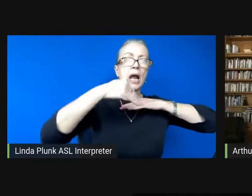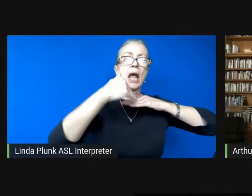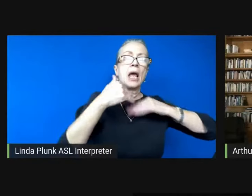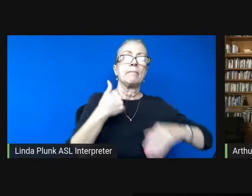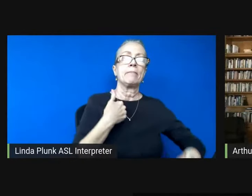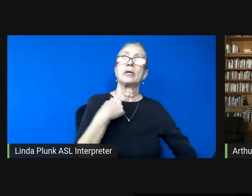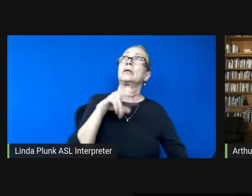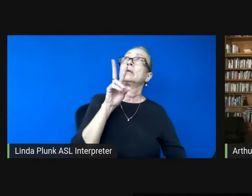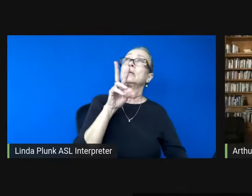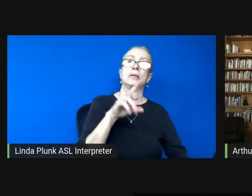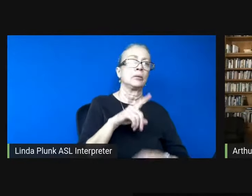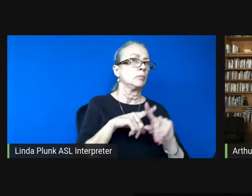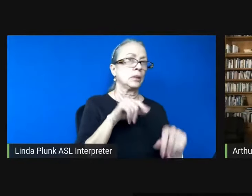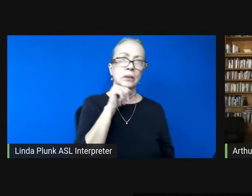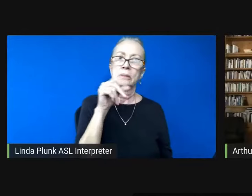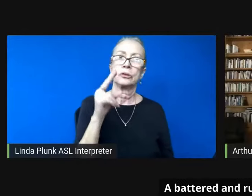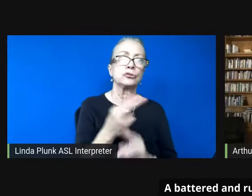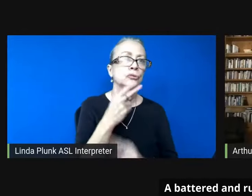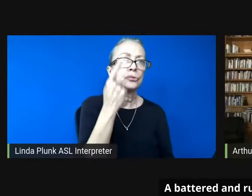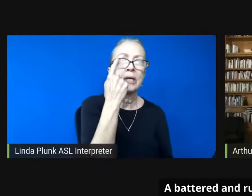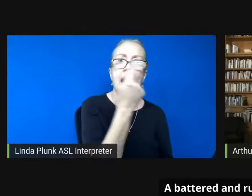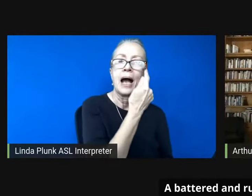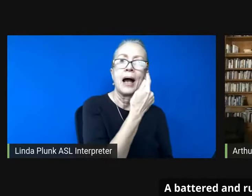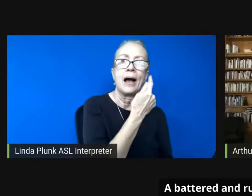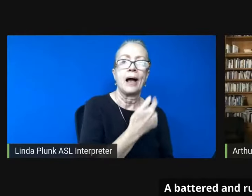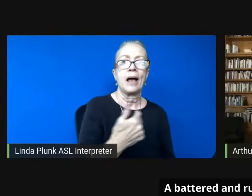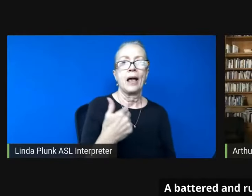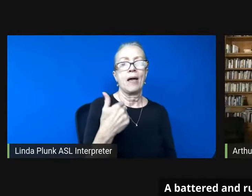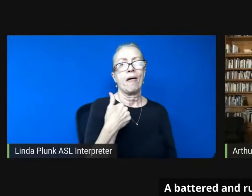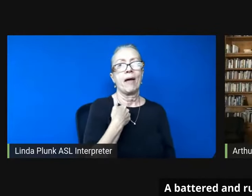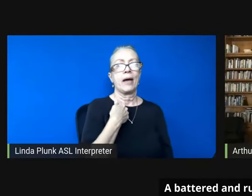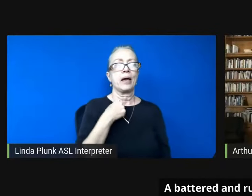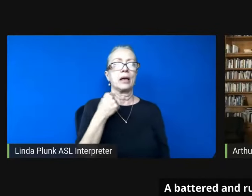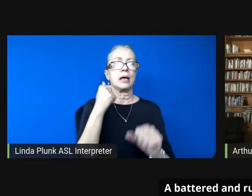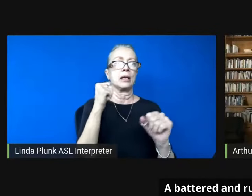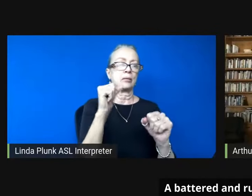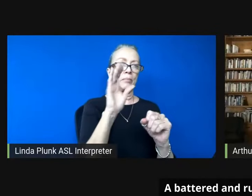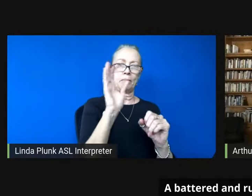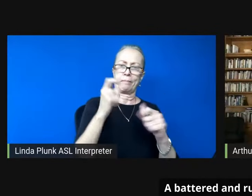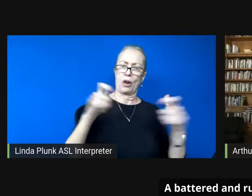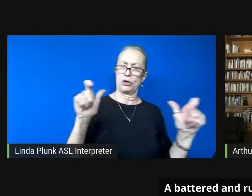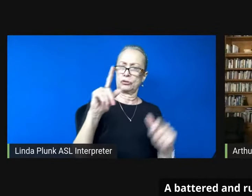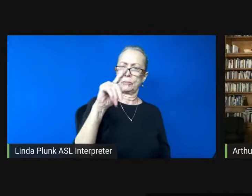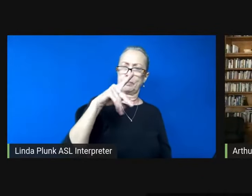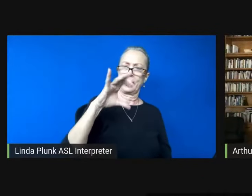it did not look with your eyes a battered and rusted pickup lies in the wash